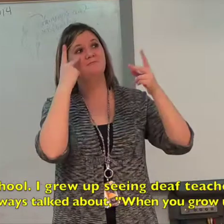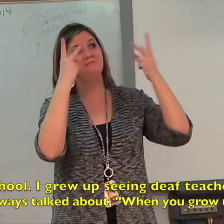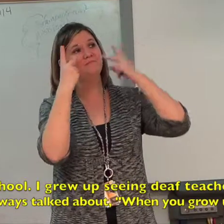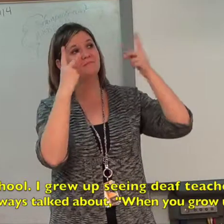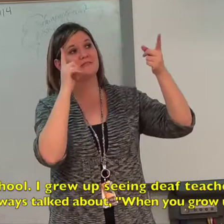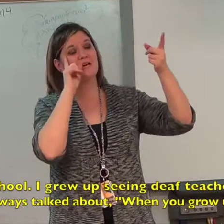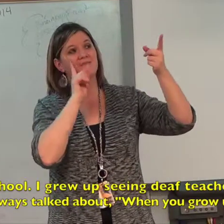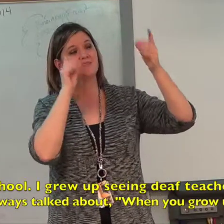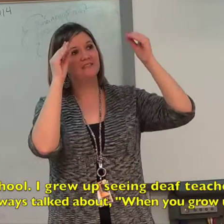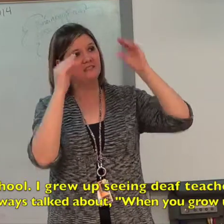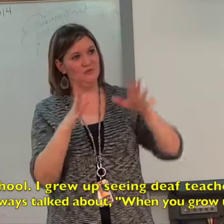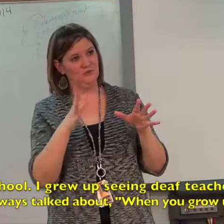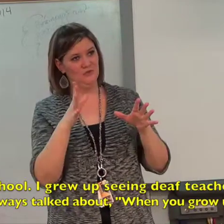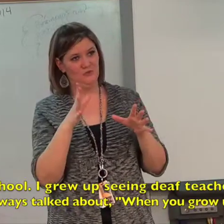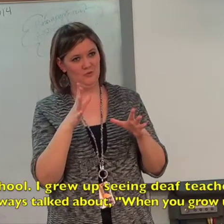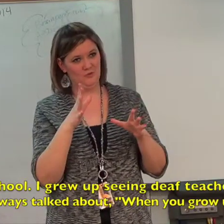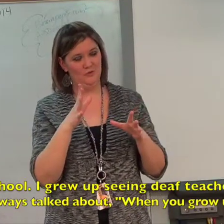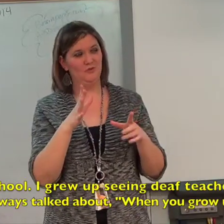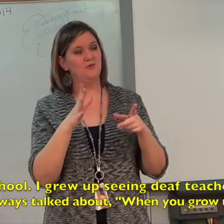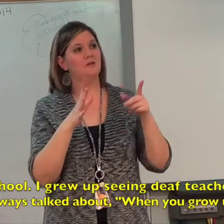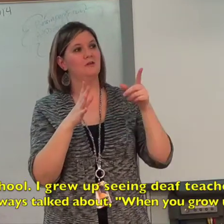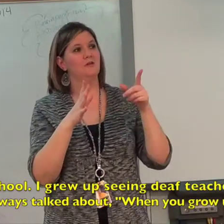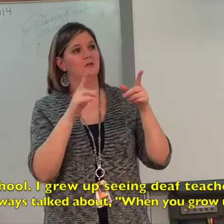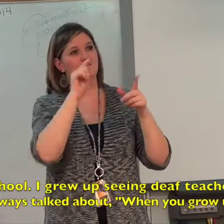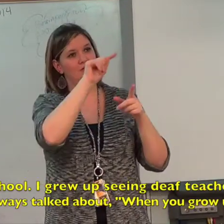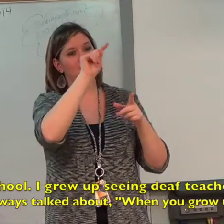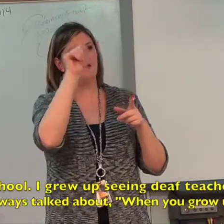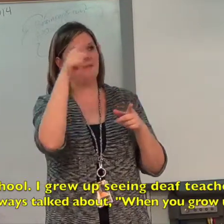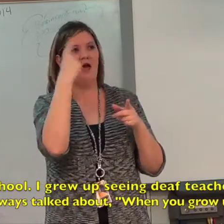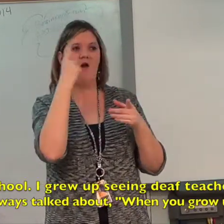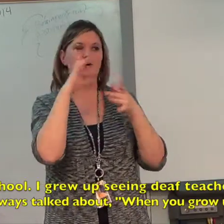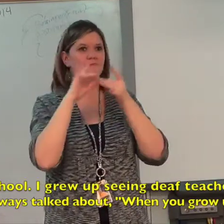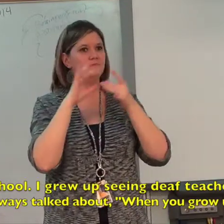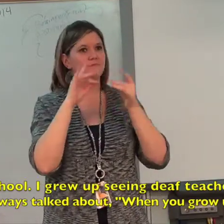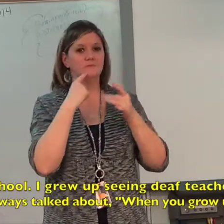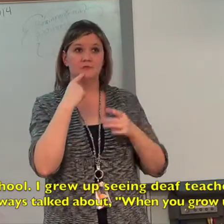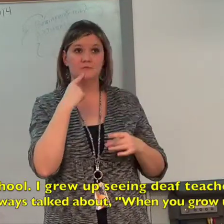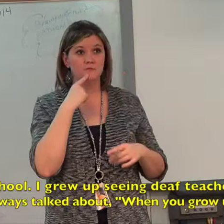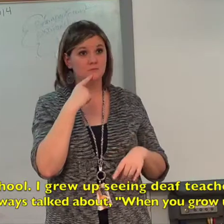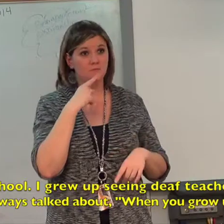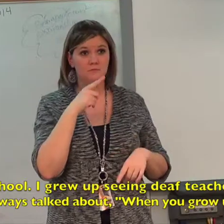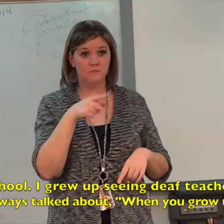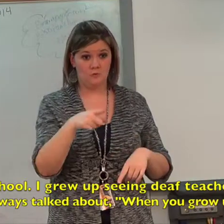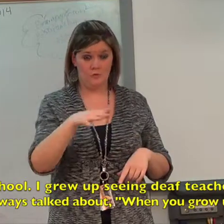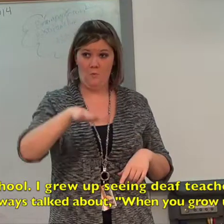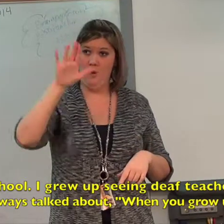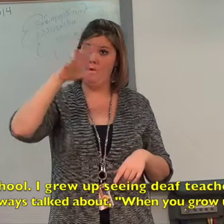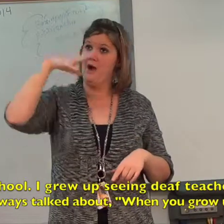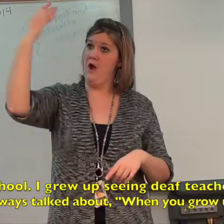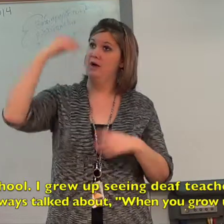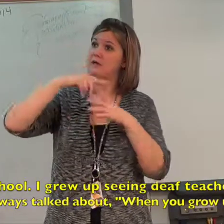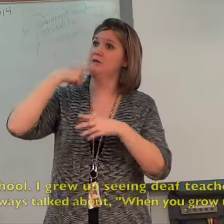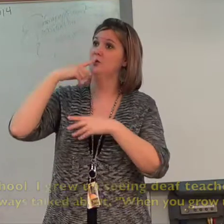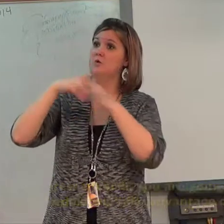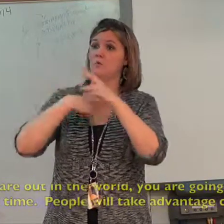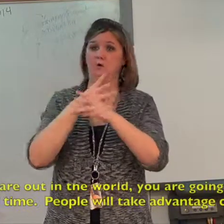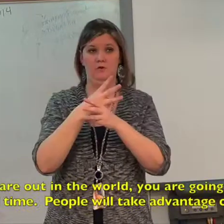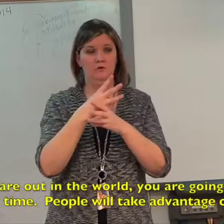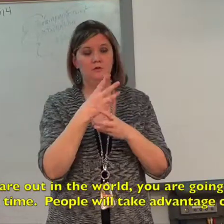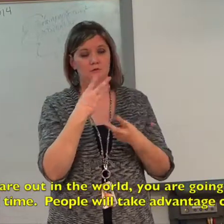I grew up seeing deaf teachers and they always talked about when you grow up and you're out in the